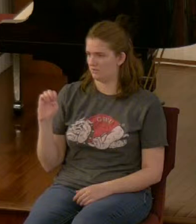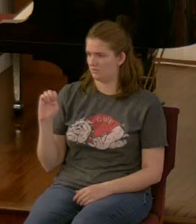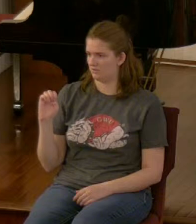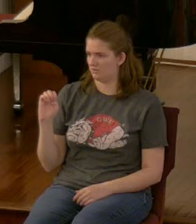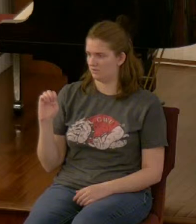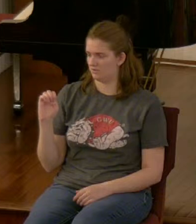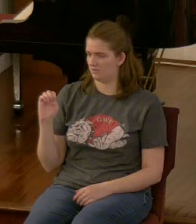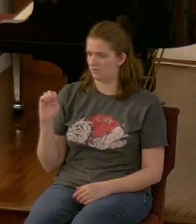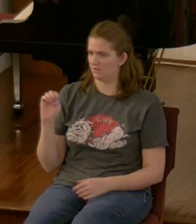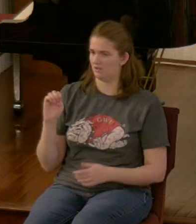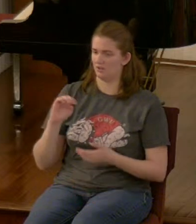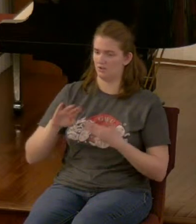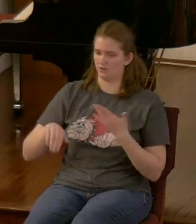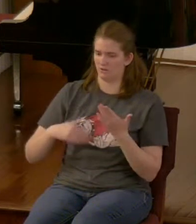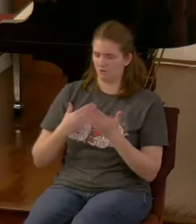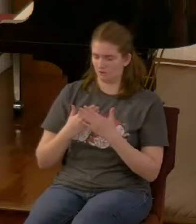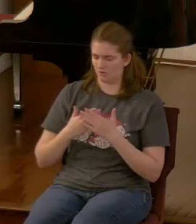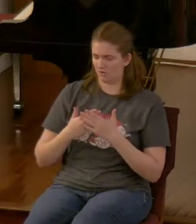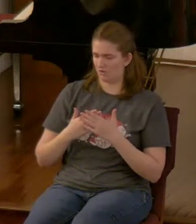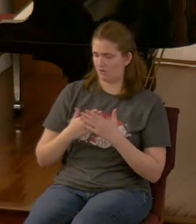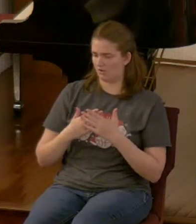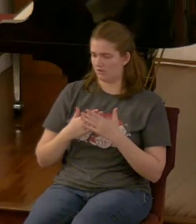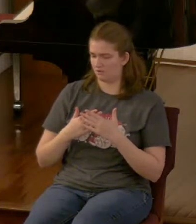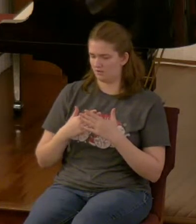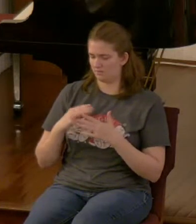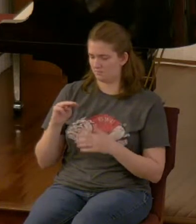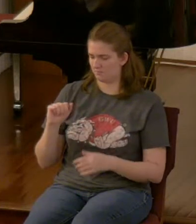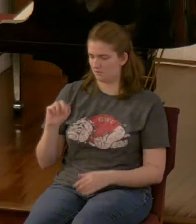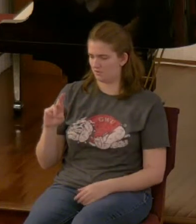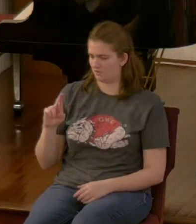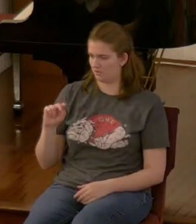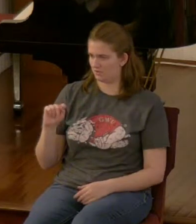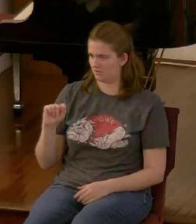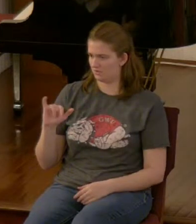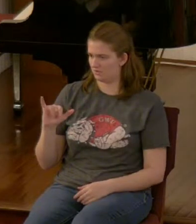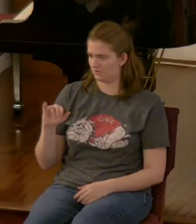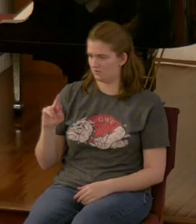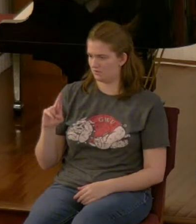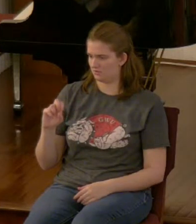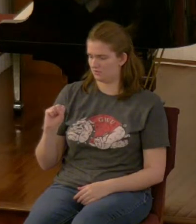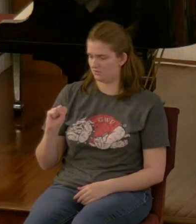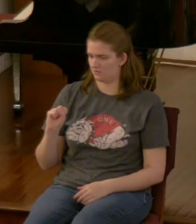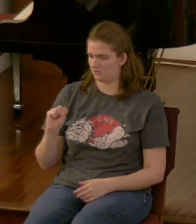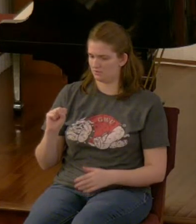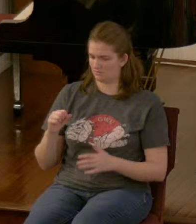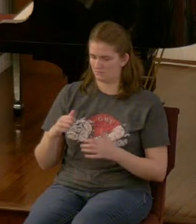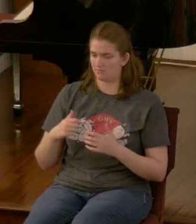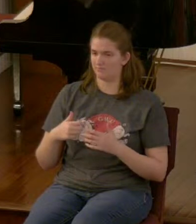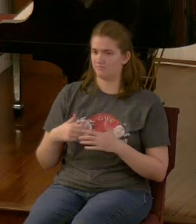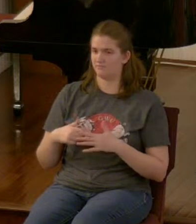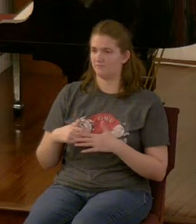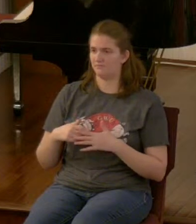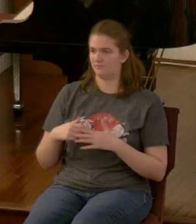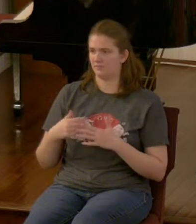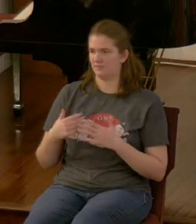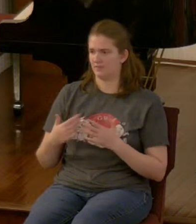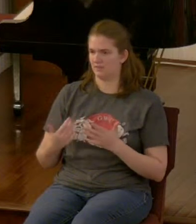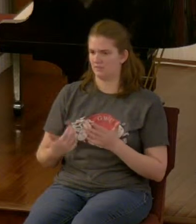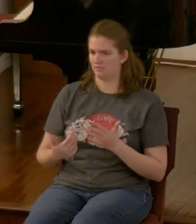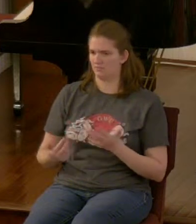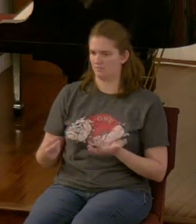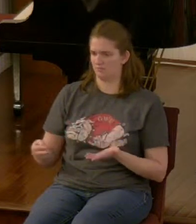of its martyrs and the conversion of the Italians and in the resurrection of the empire amen